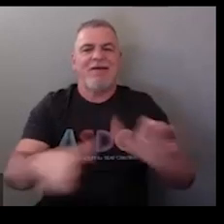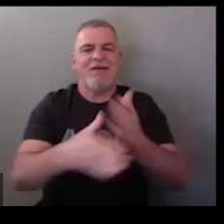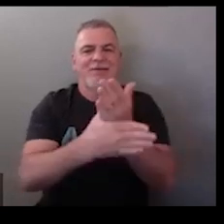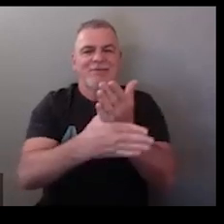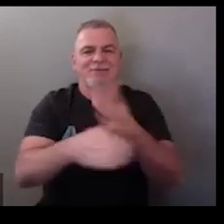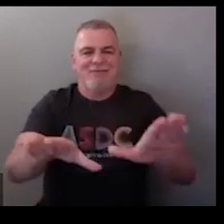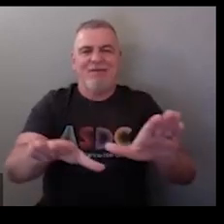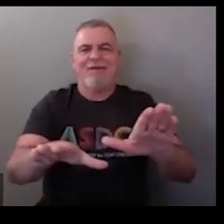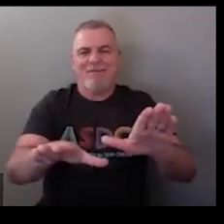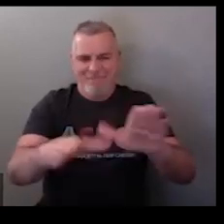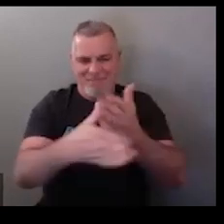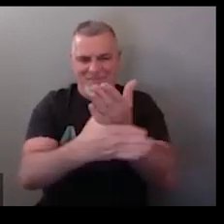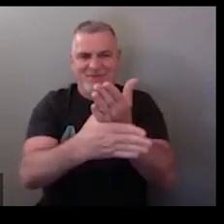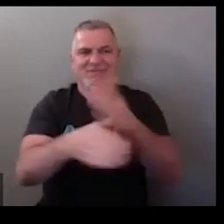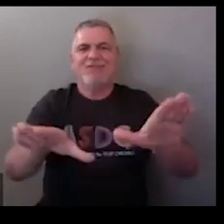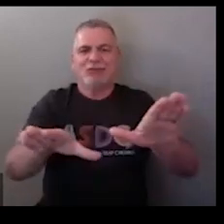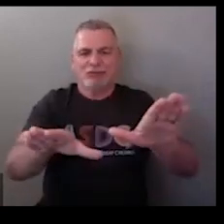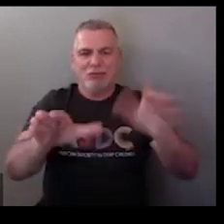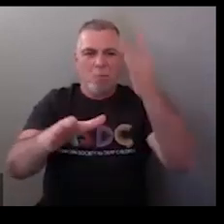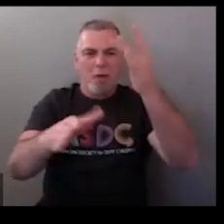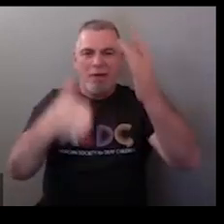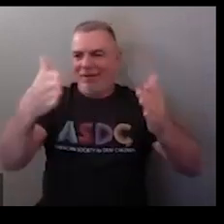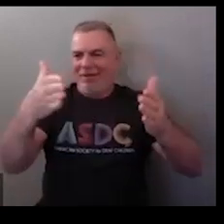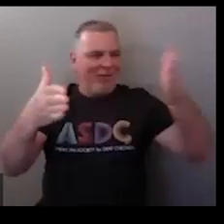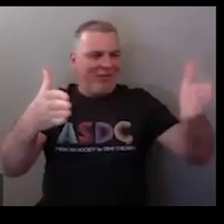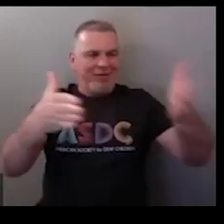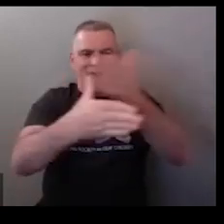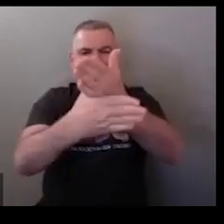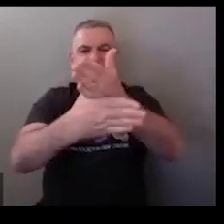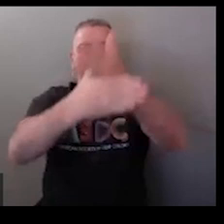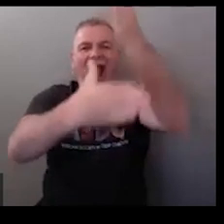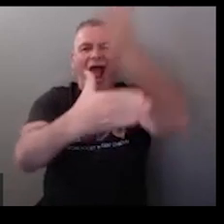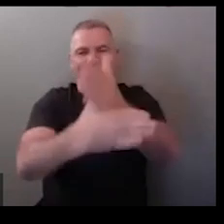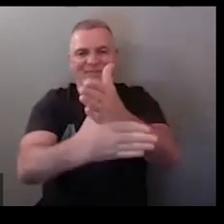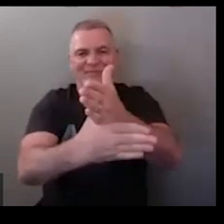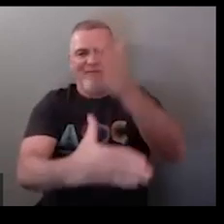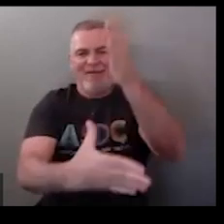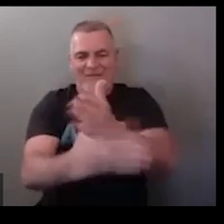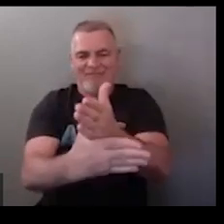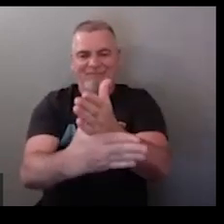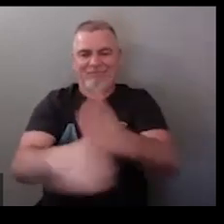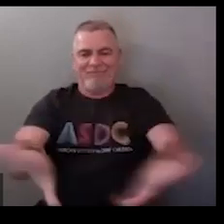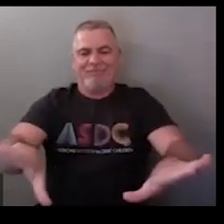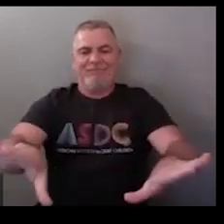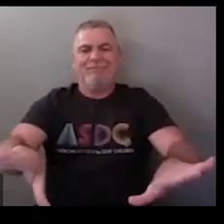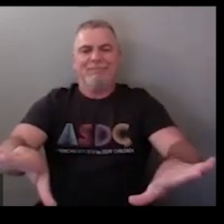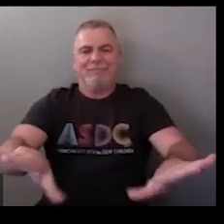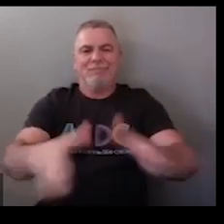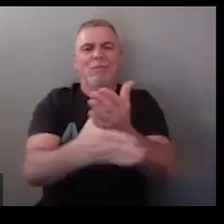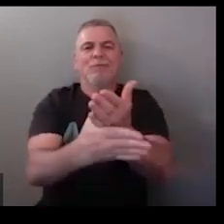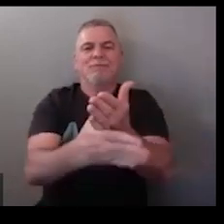division divide so flat open hand and we're splitting something okay